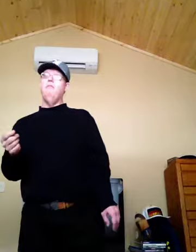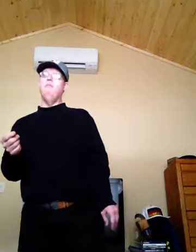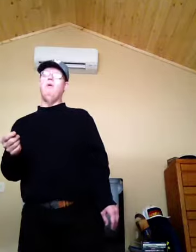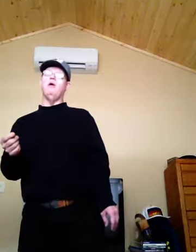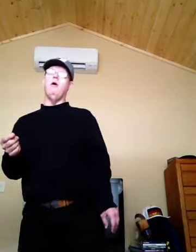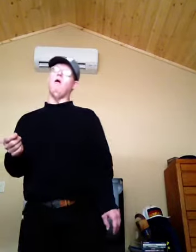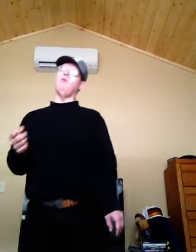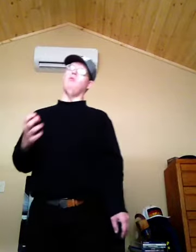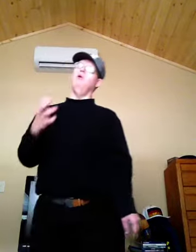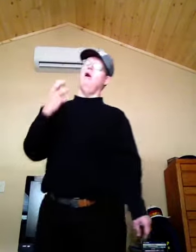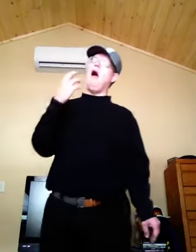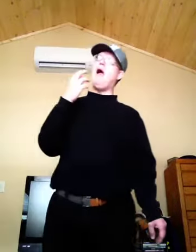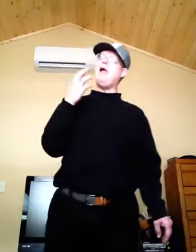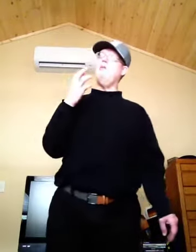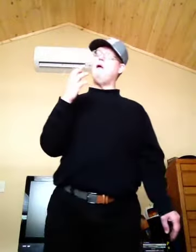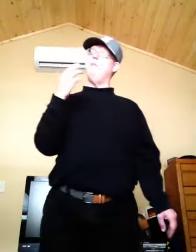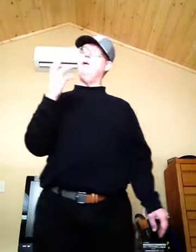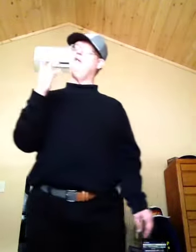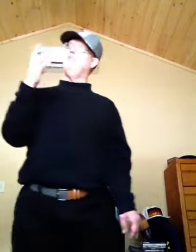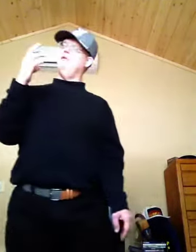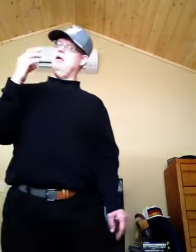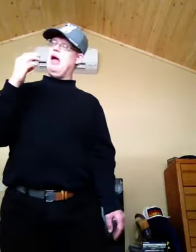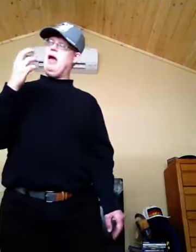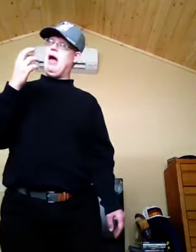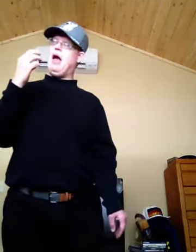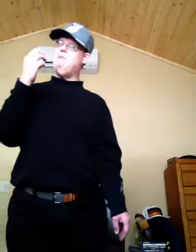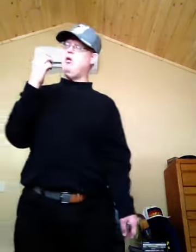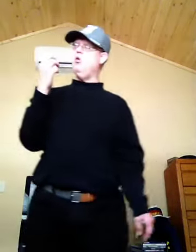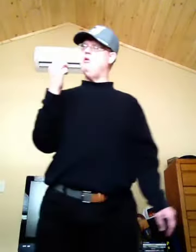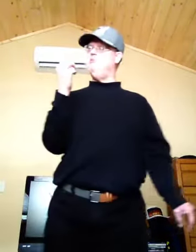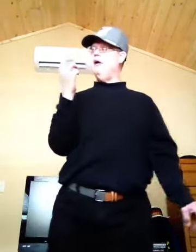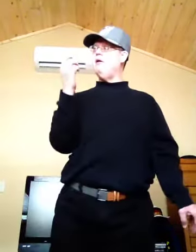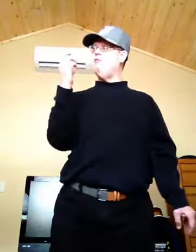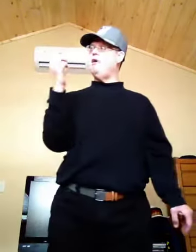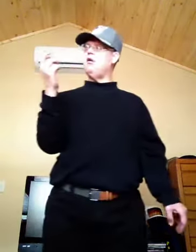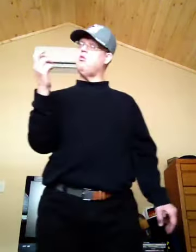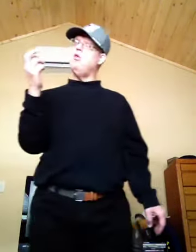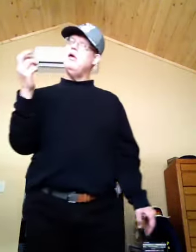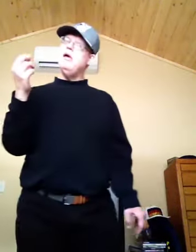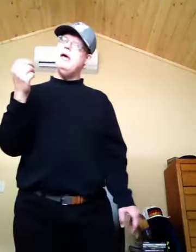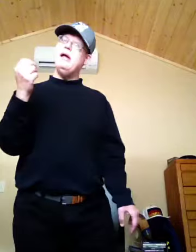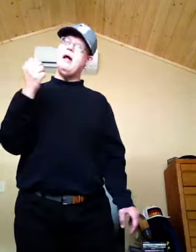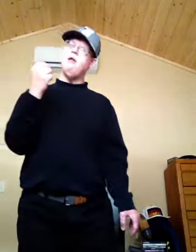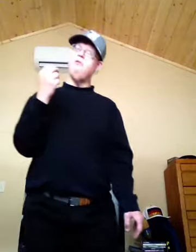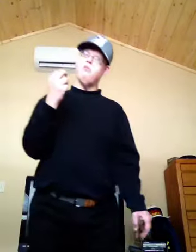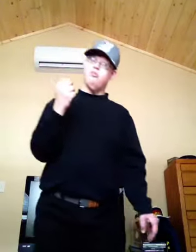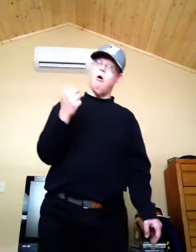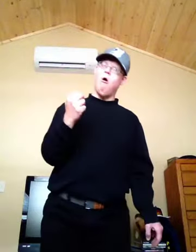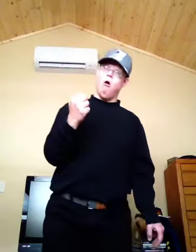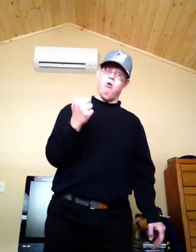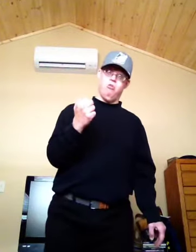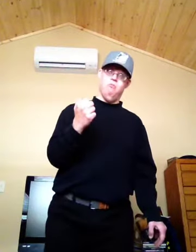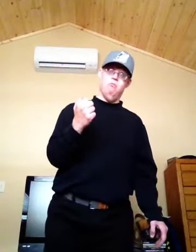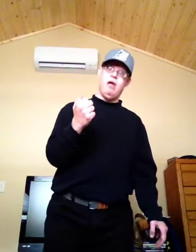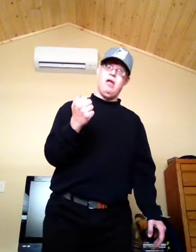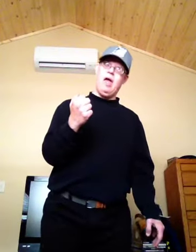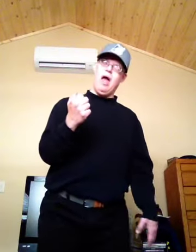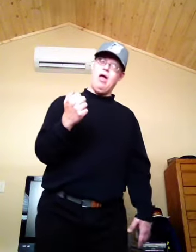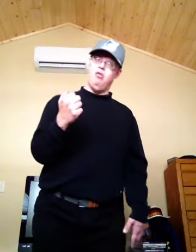Because, I am a big, I am a huge fan of his, and I love his dogs, that he has.